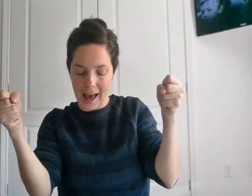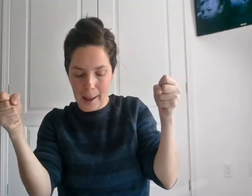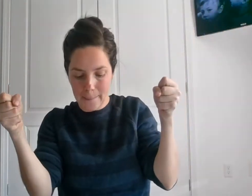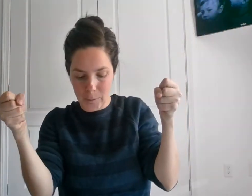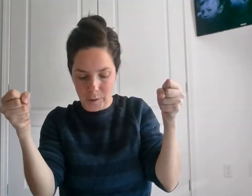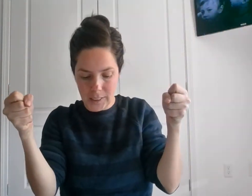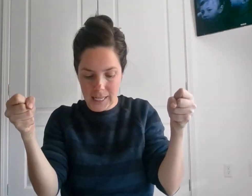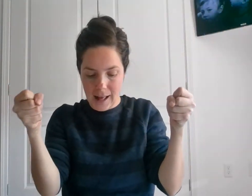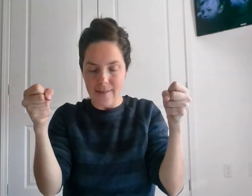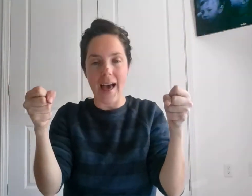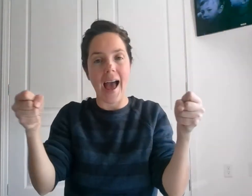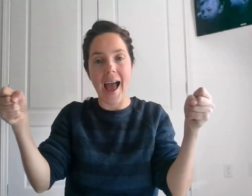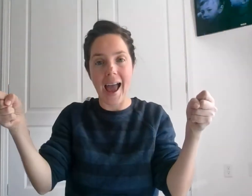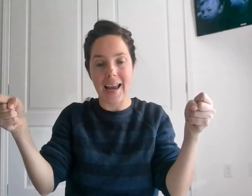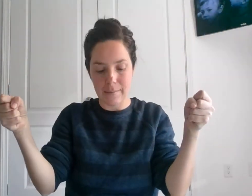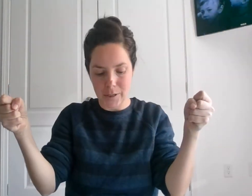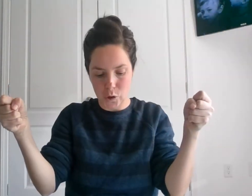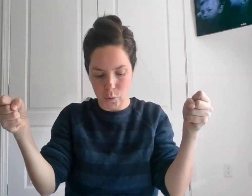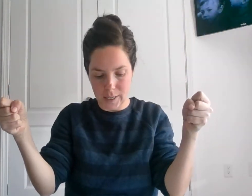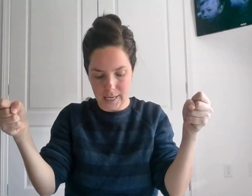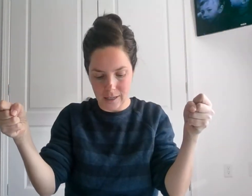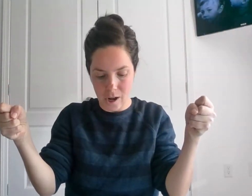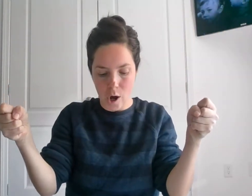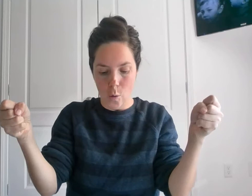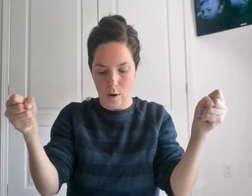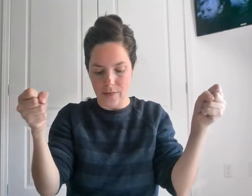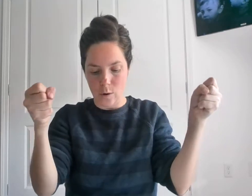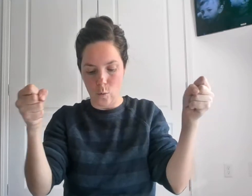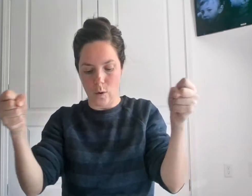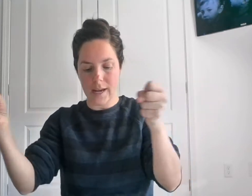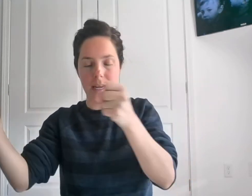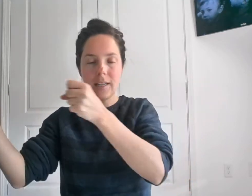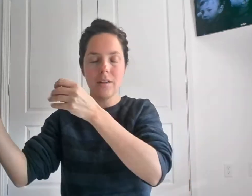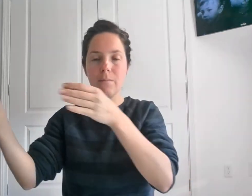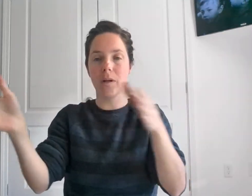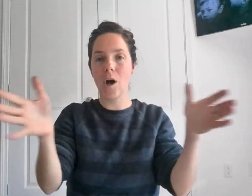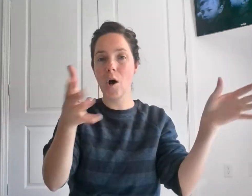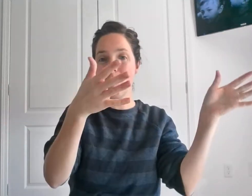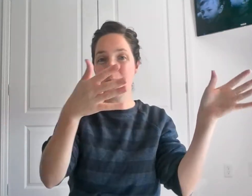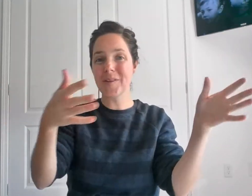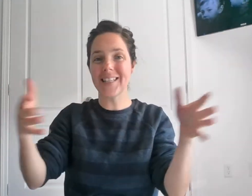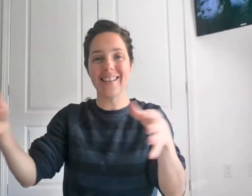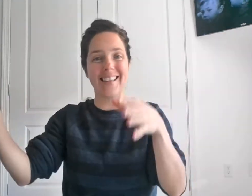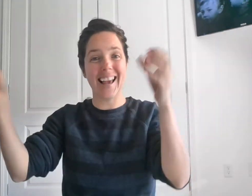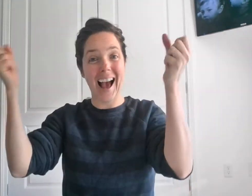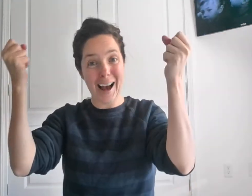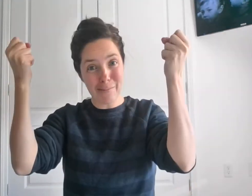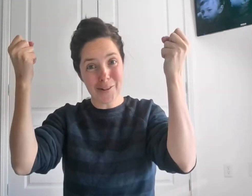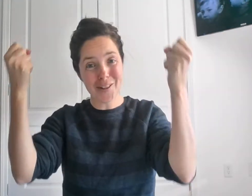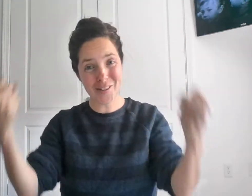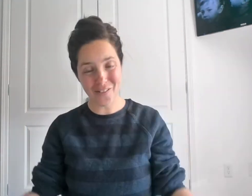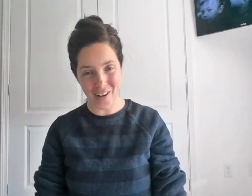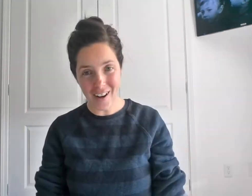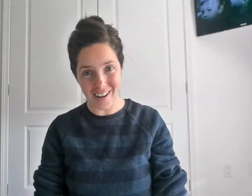apples that hang between. When the wind blows the apples fall.